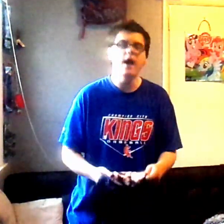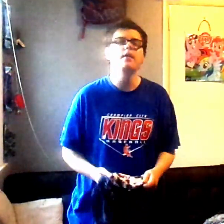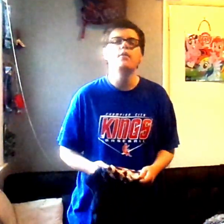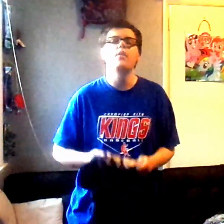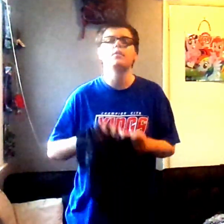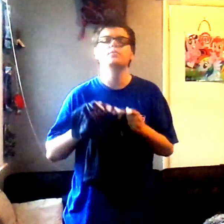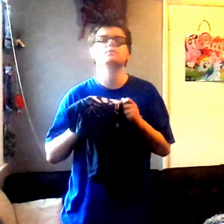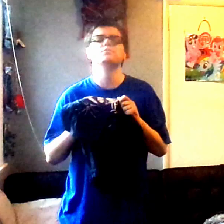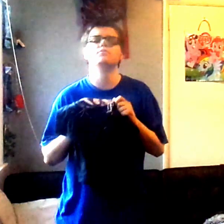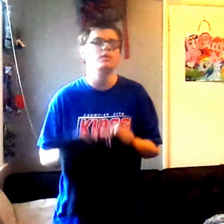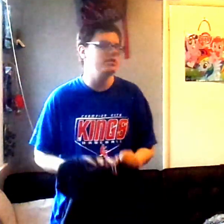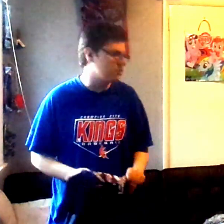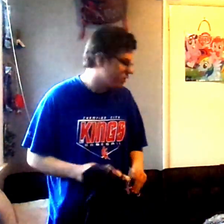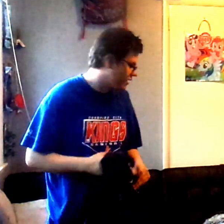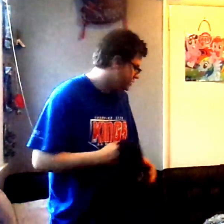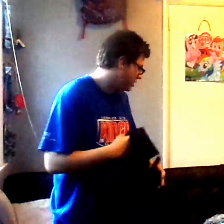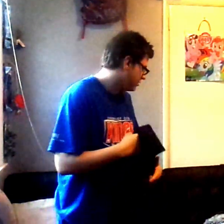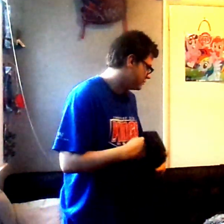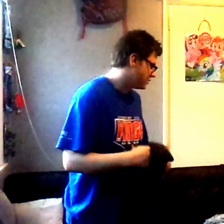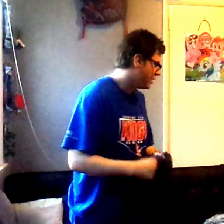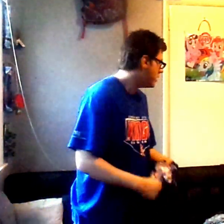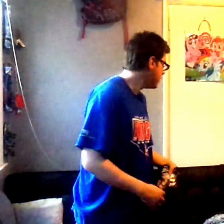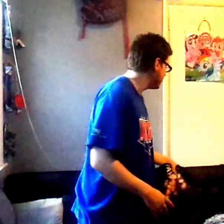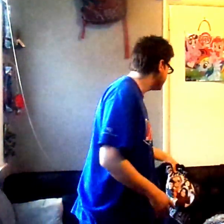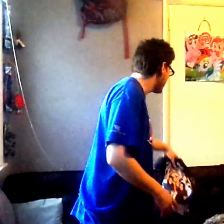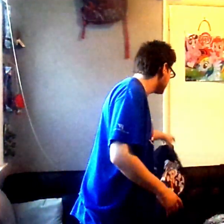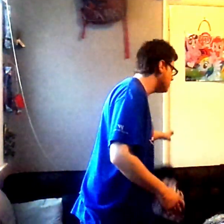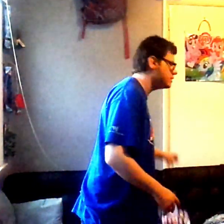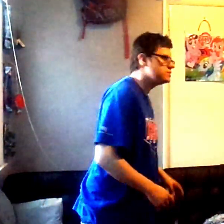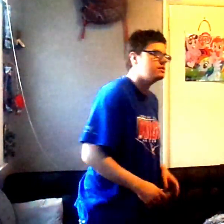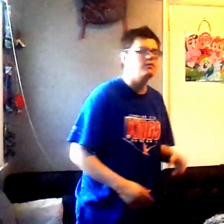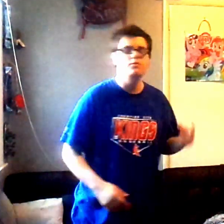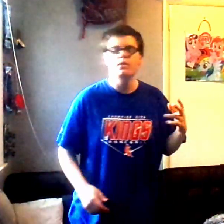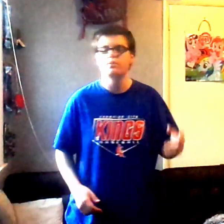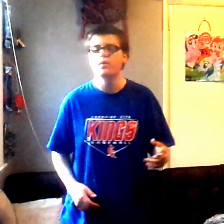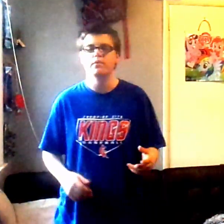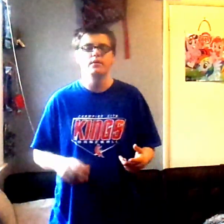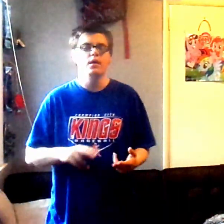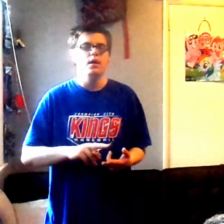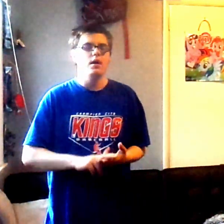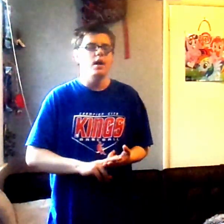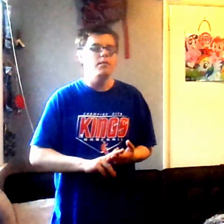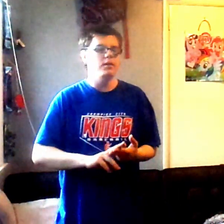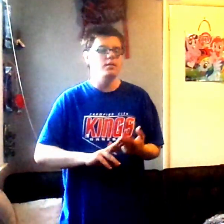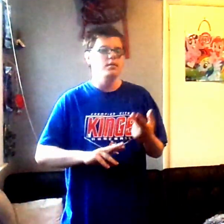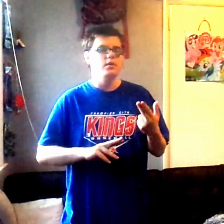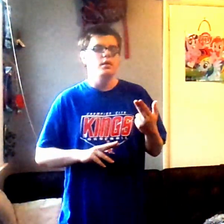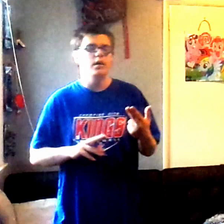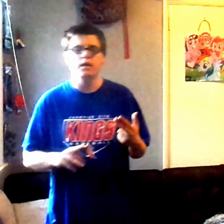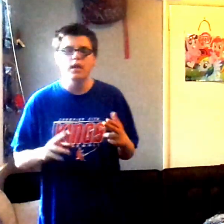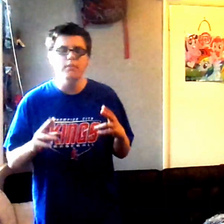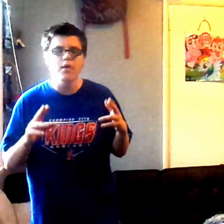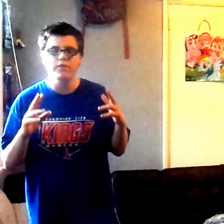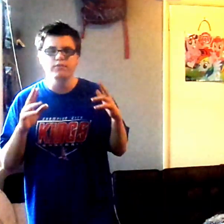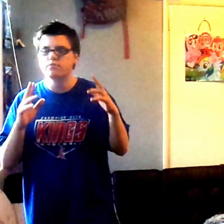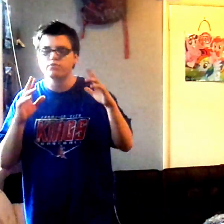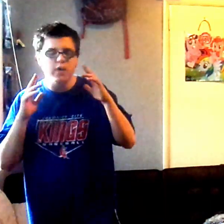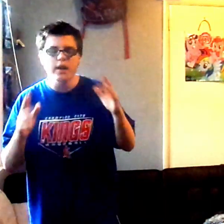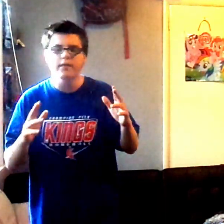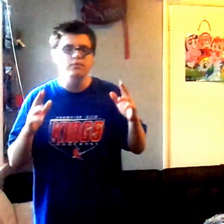iCarly was one of the greatest shows back in 2007-2012. I mean, it came off right after